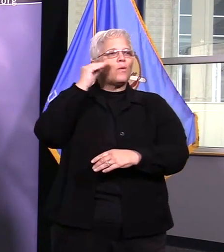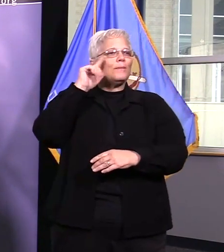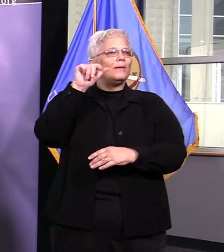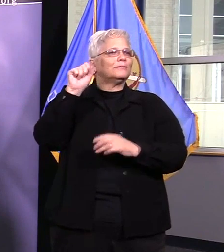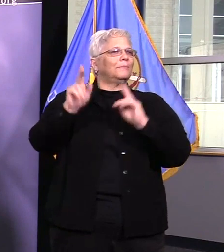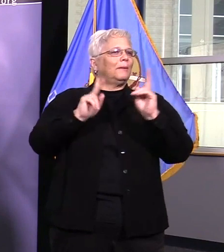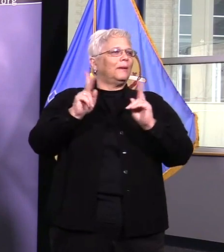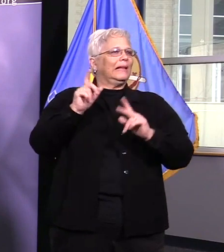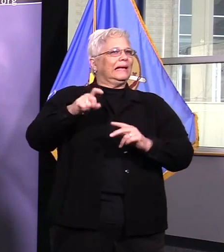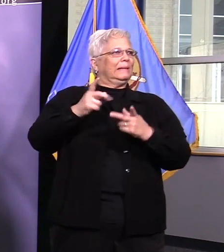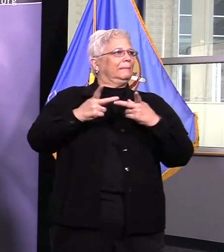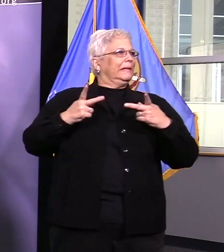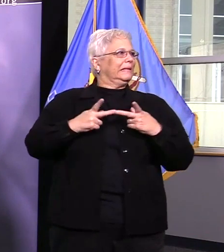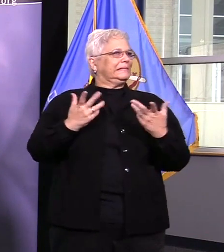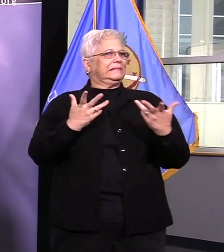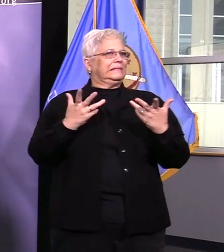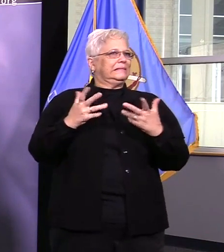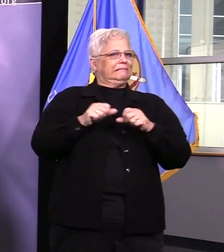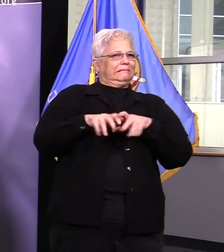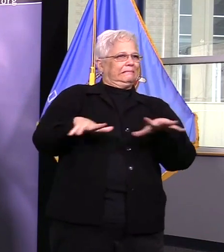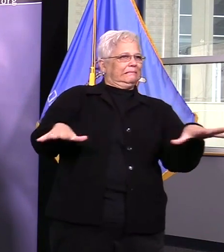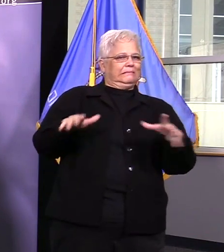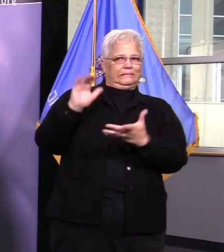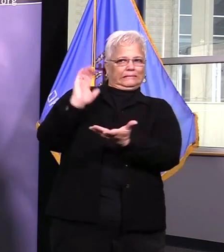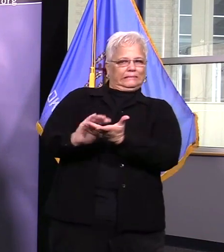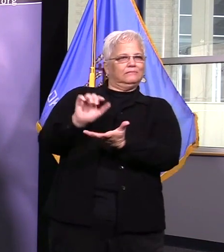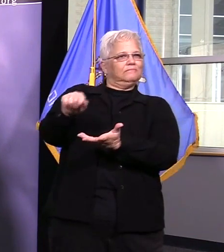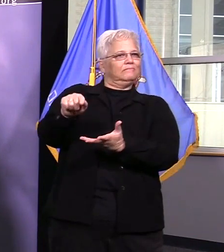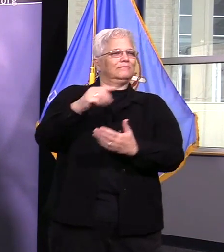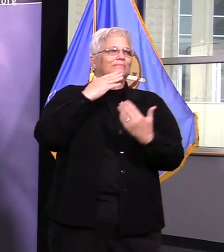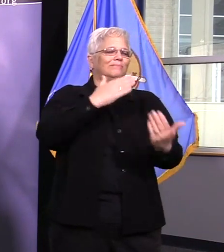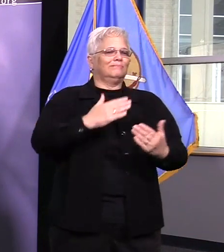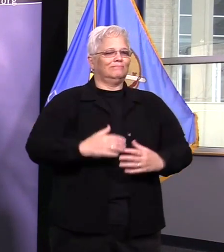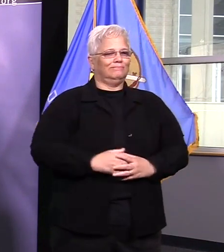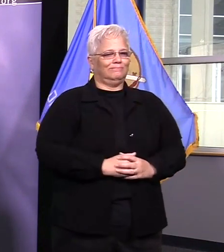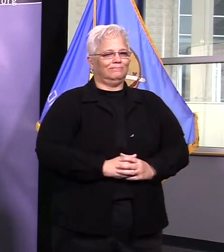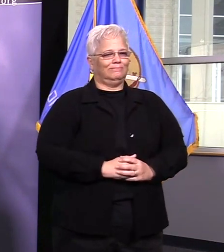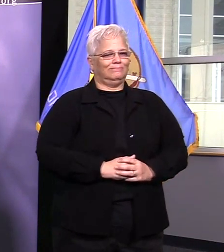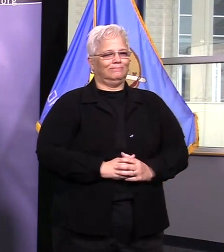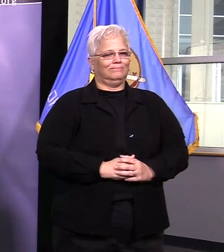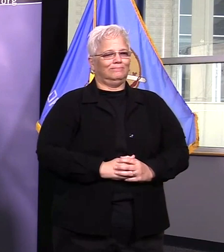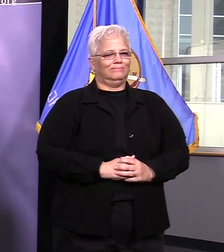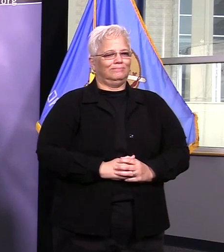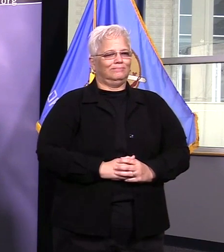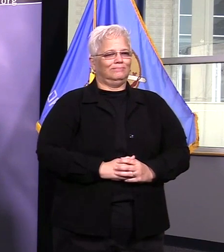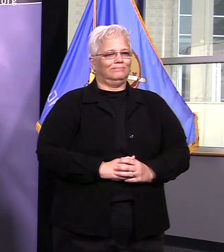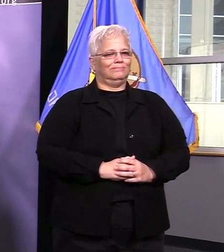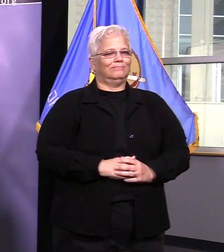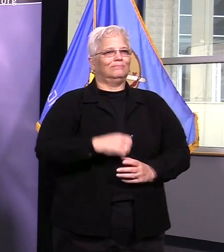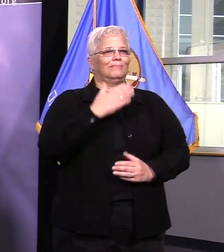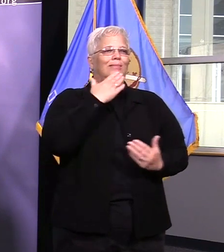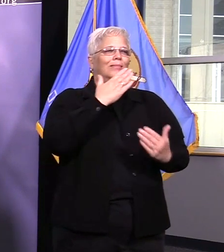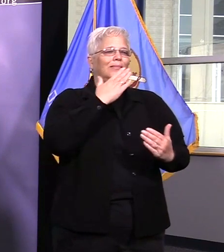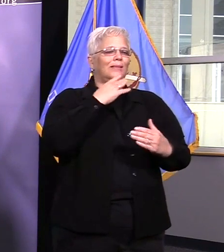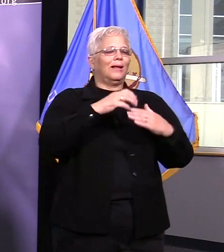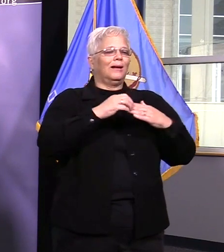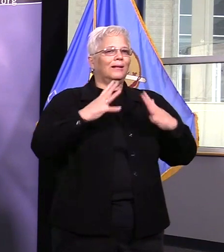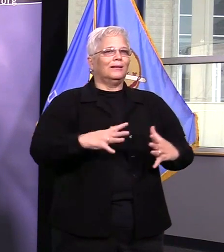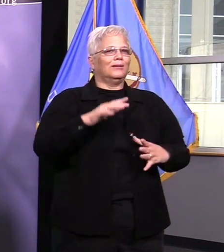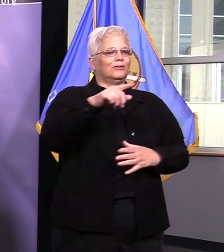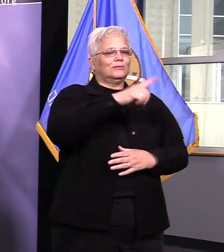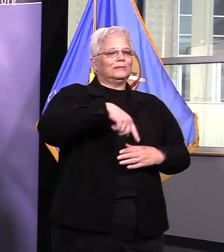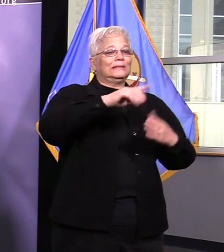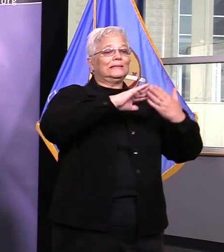in our neighboring cities who over the last week have taken very courageous action and implemented their own shelter in place